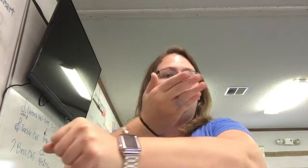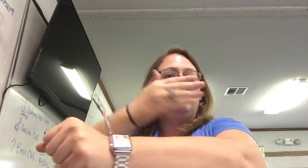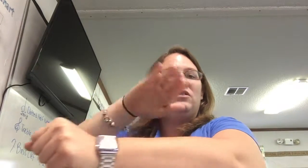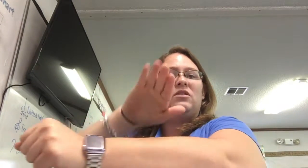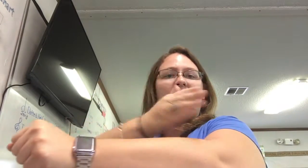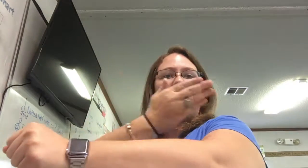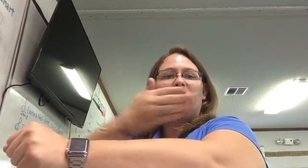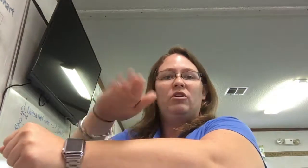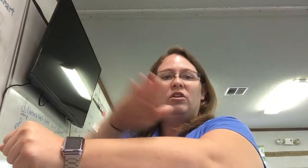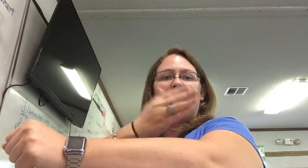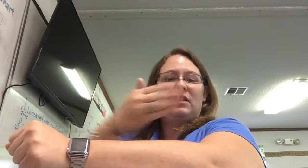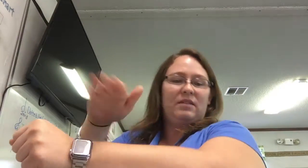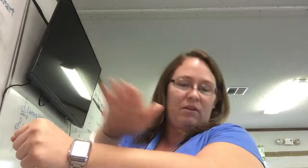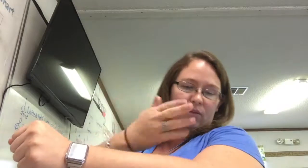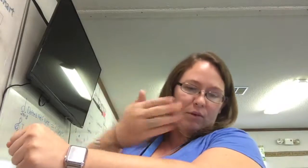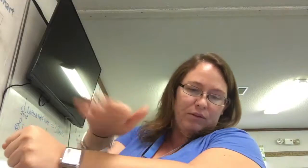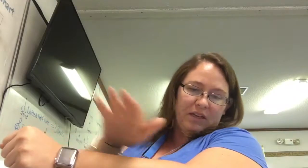song. You're gonna make the sign for music.